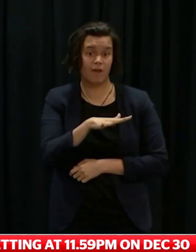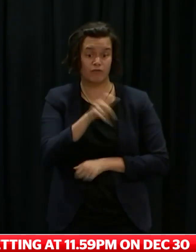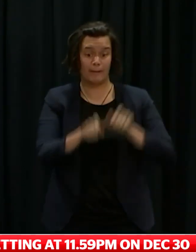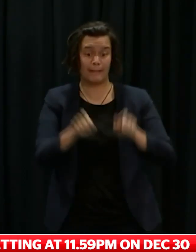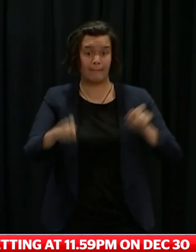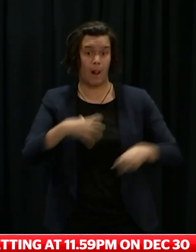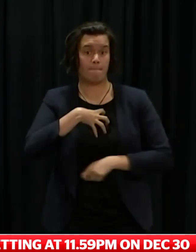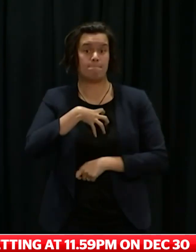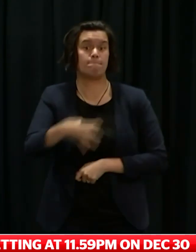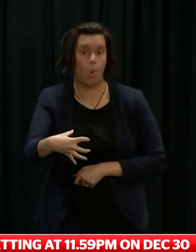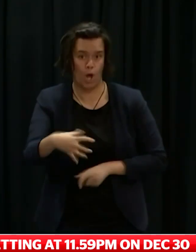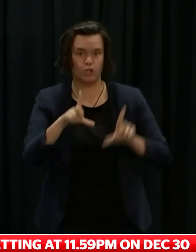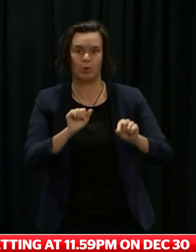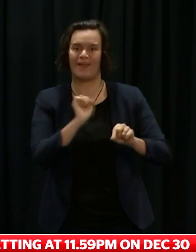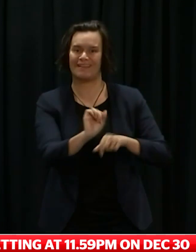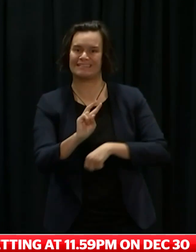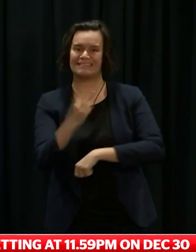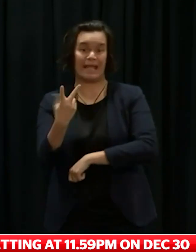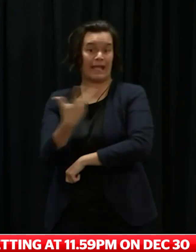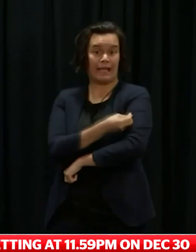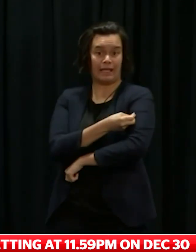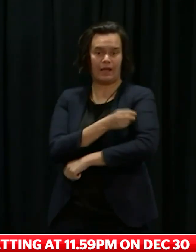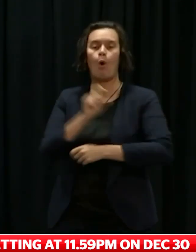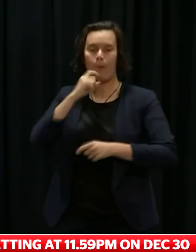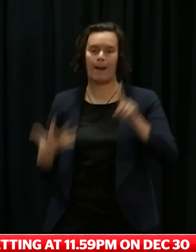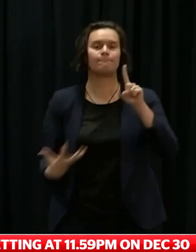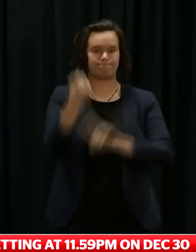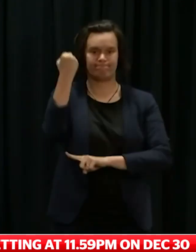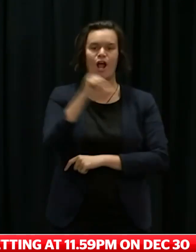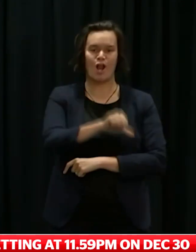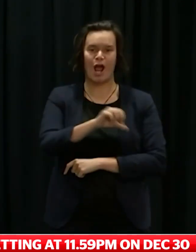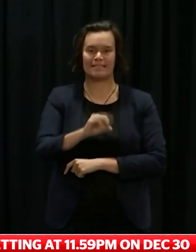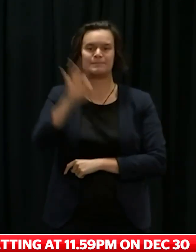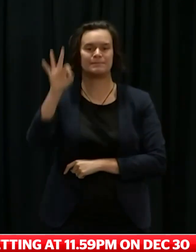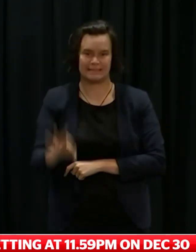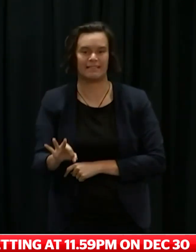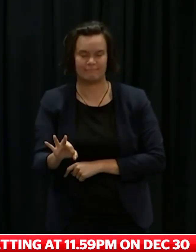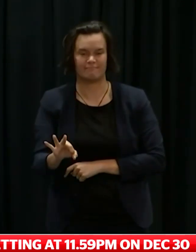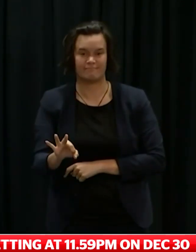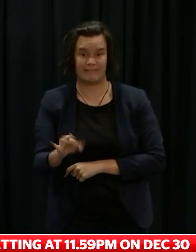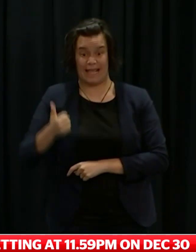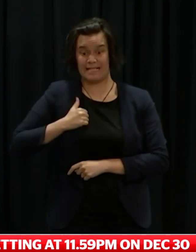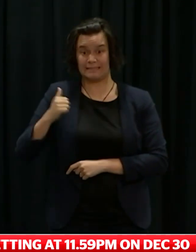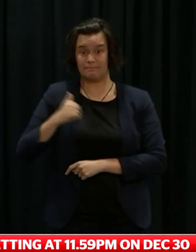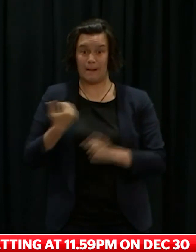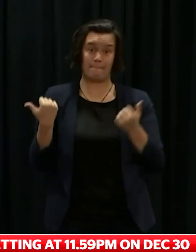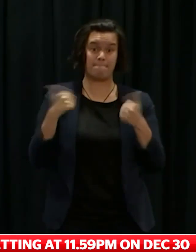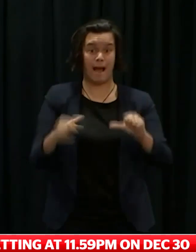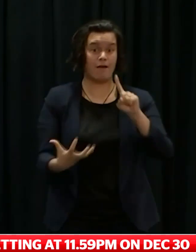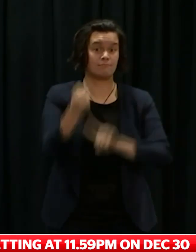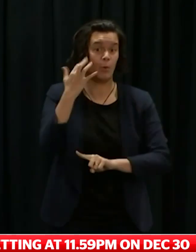from hitting 90% fully vaccinated. So as I said last week, we should hit that milestone in the middle of this week.